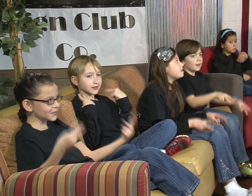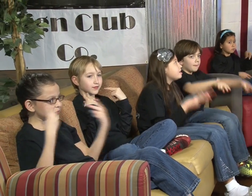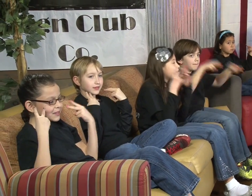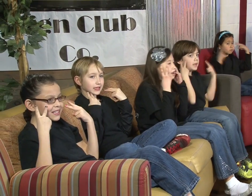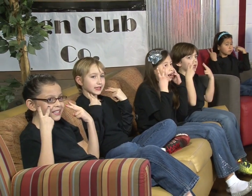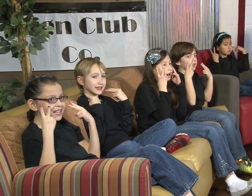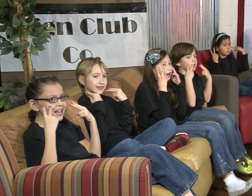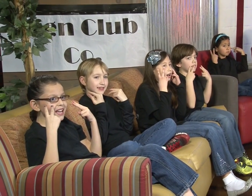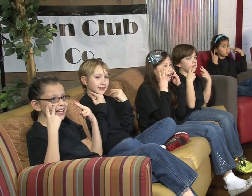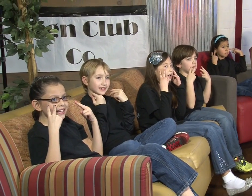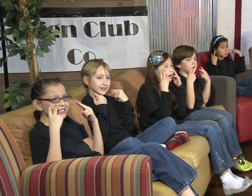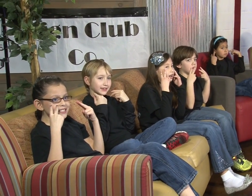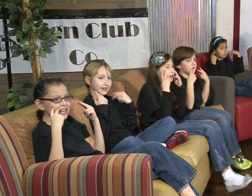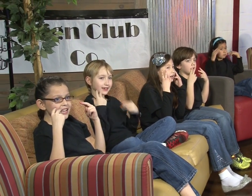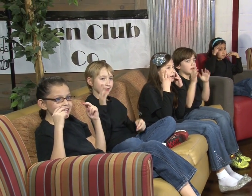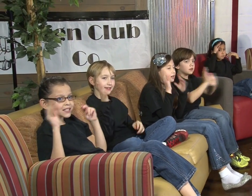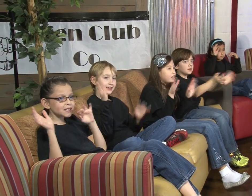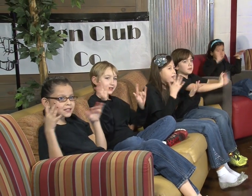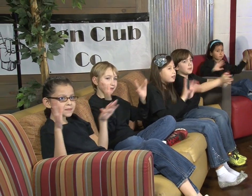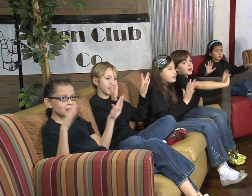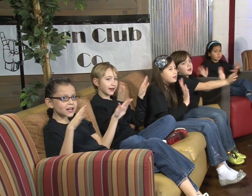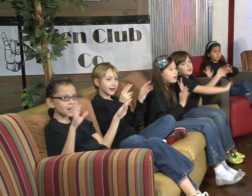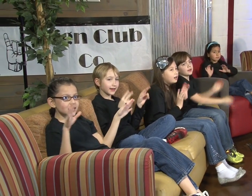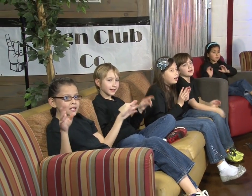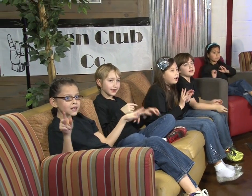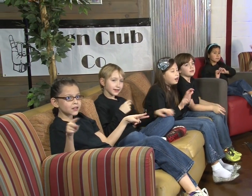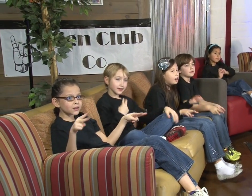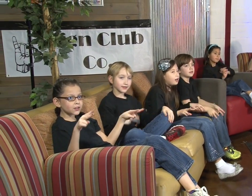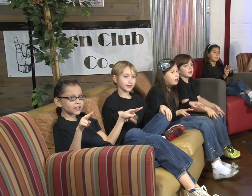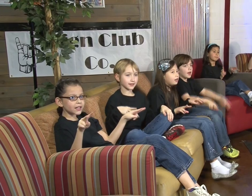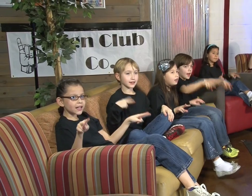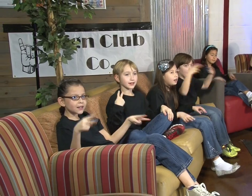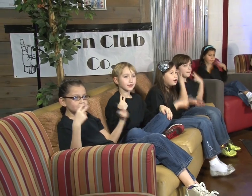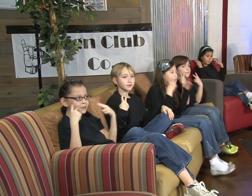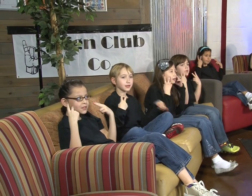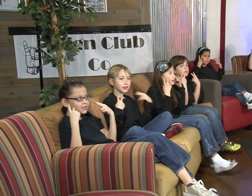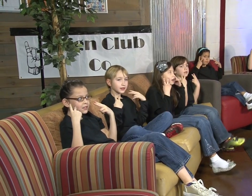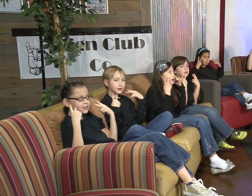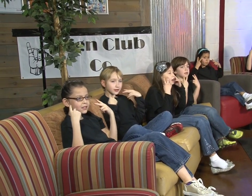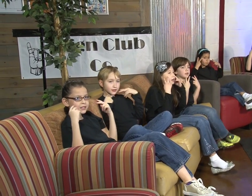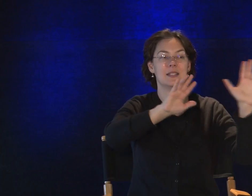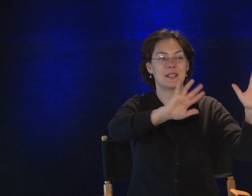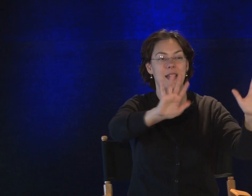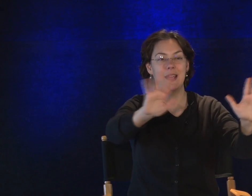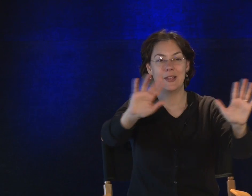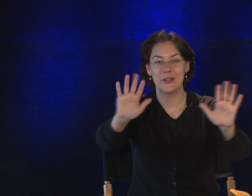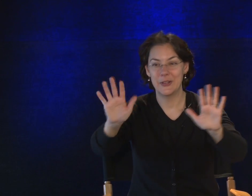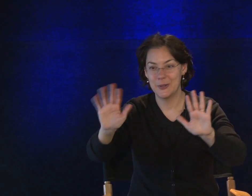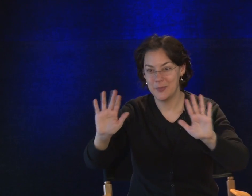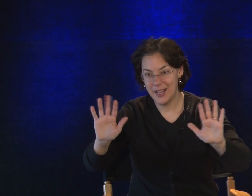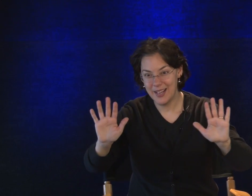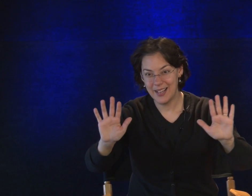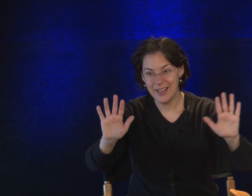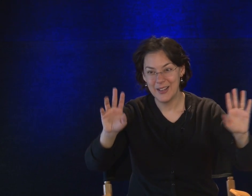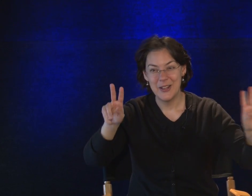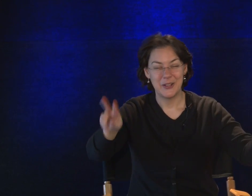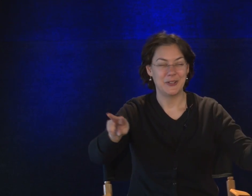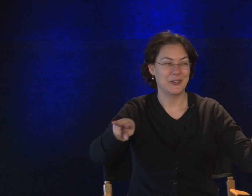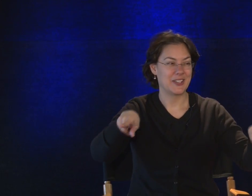me and say goodbye. Look at me and say goodbye. Look